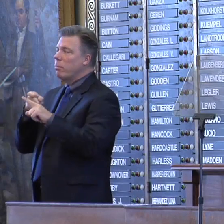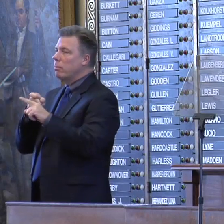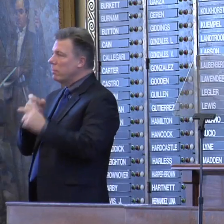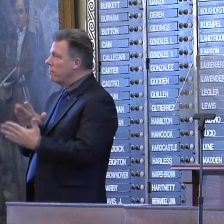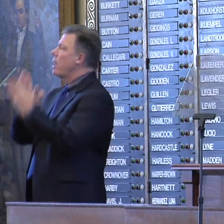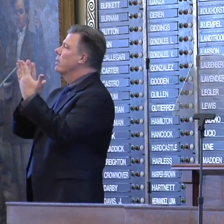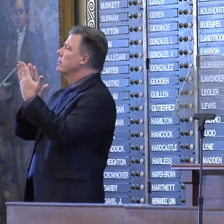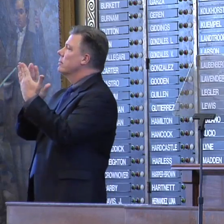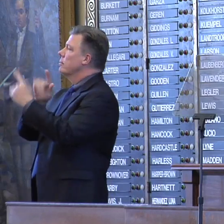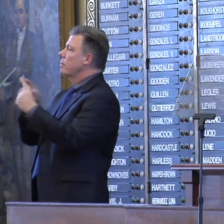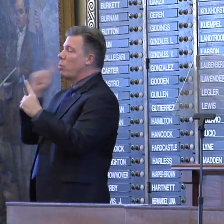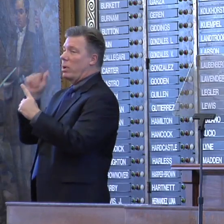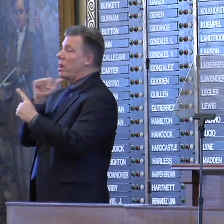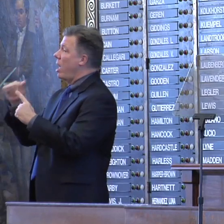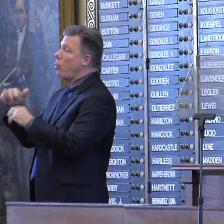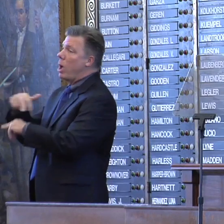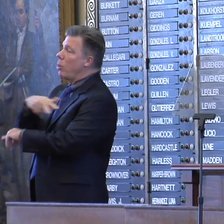we'll also never walk away from our freedom.